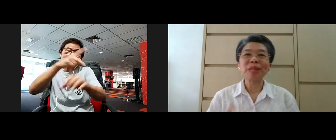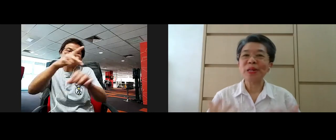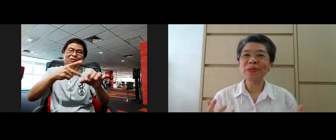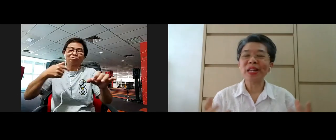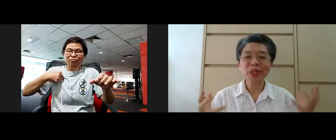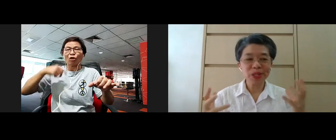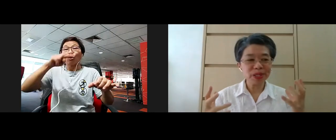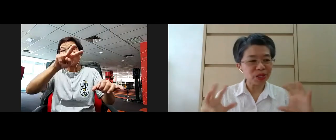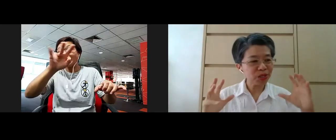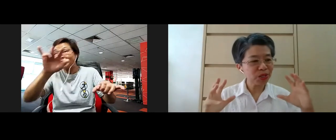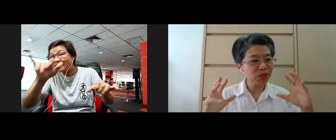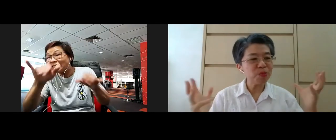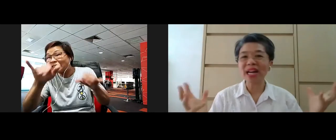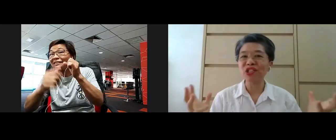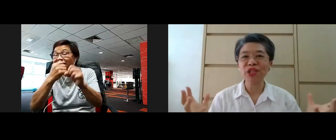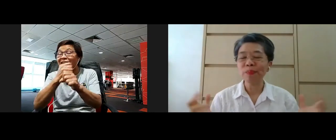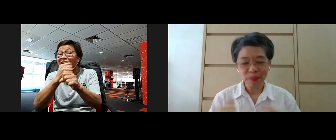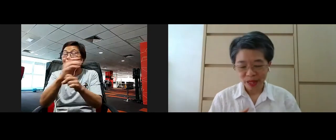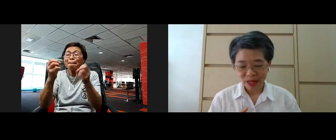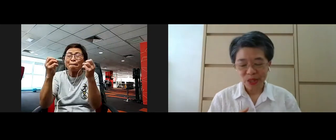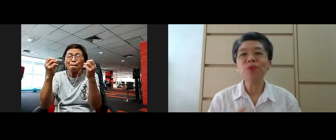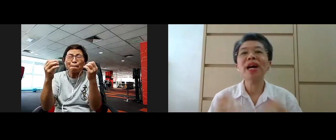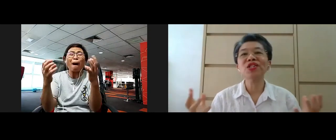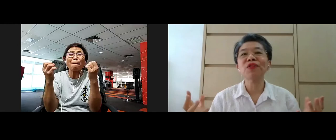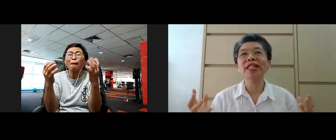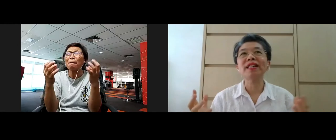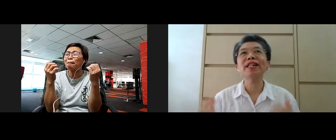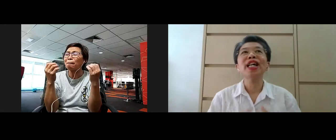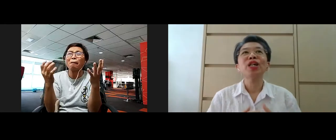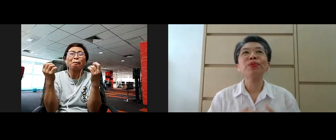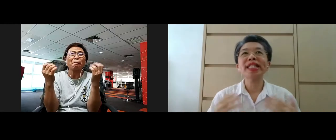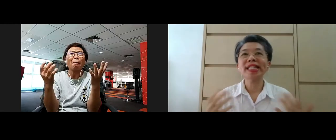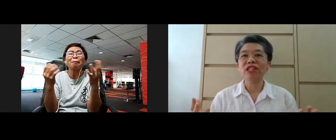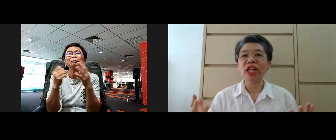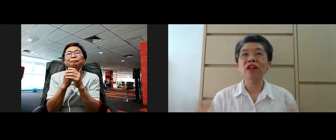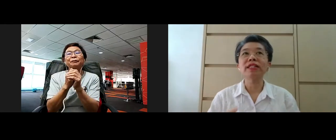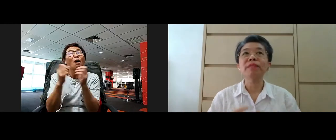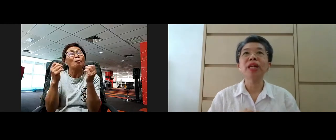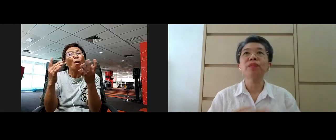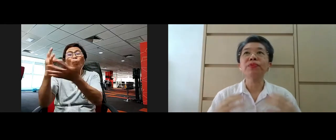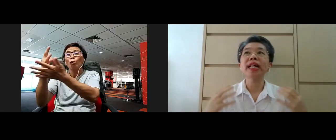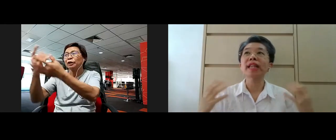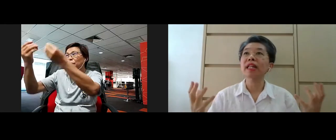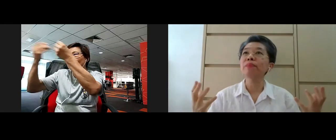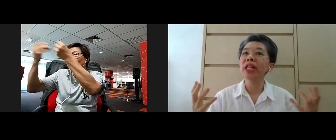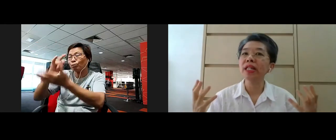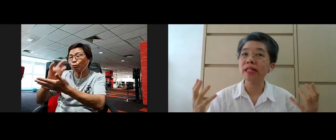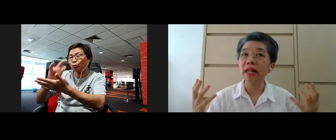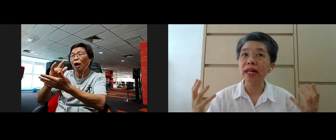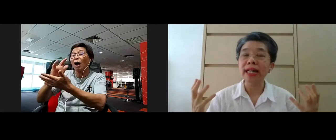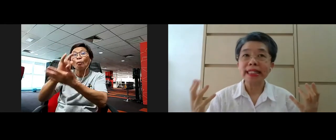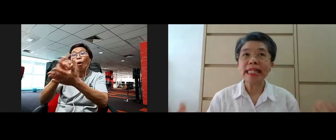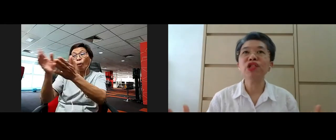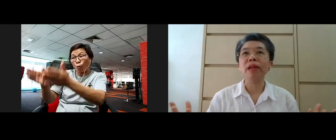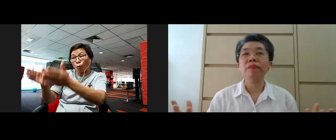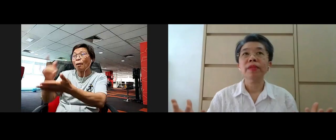you know, there's so much of the Buddhist teaching or the Buddha Sakyamuni's